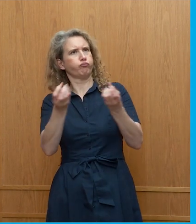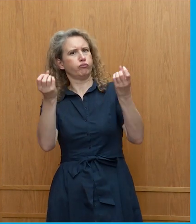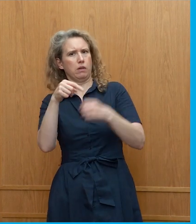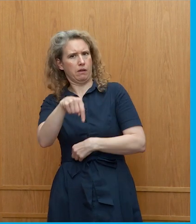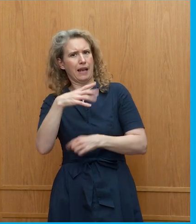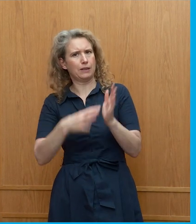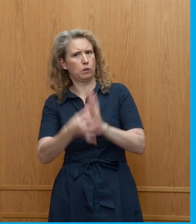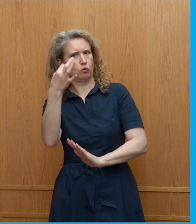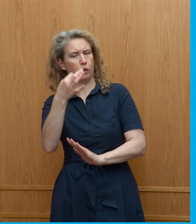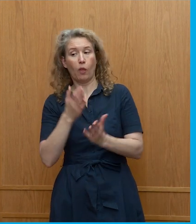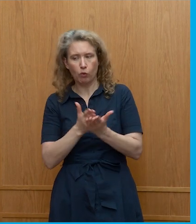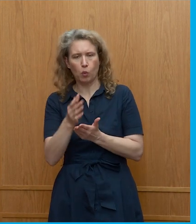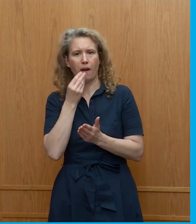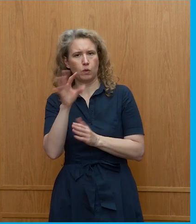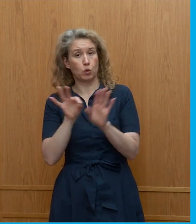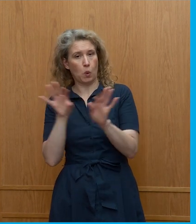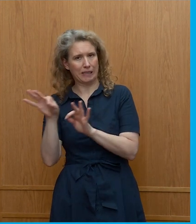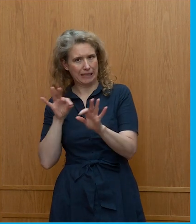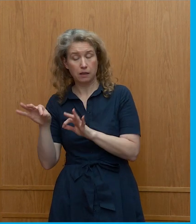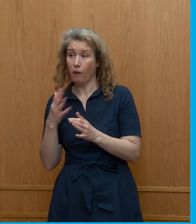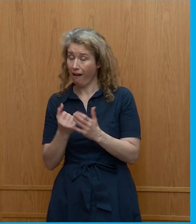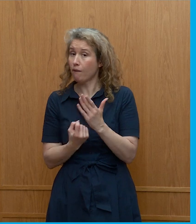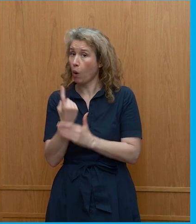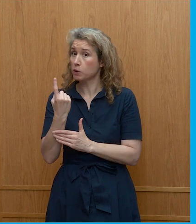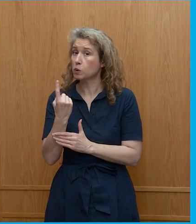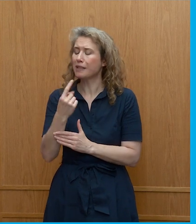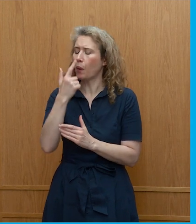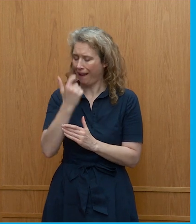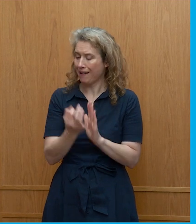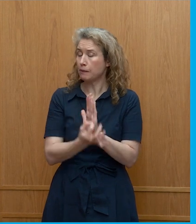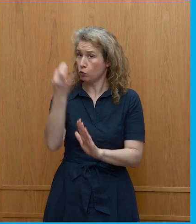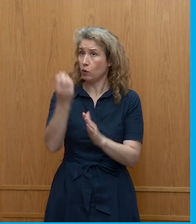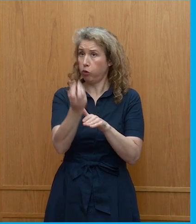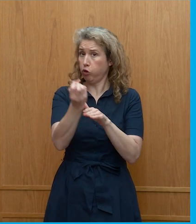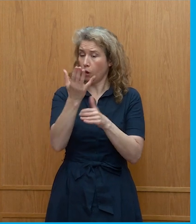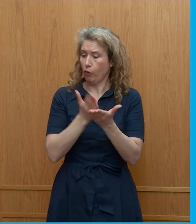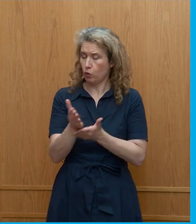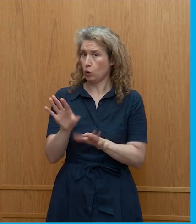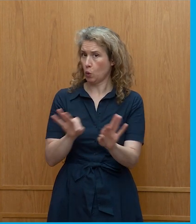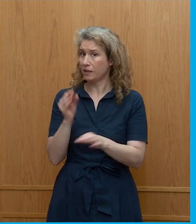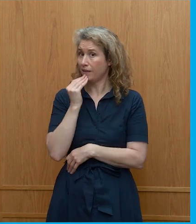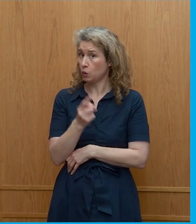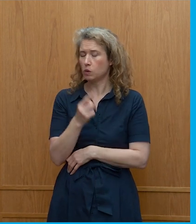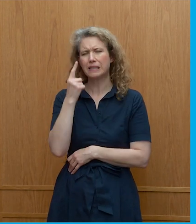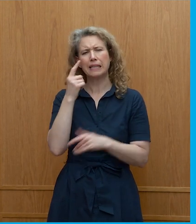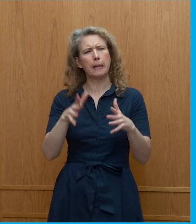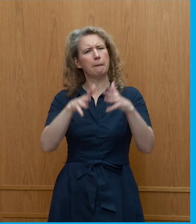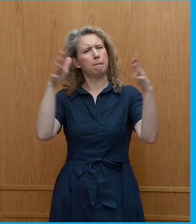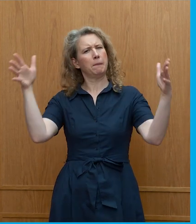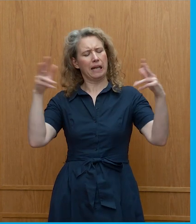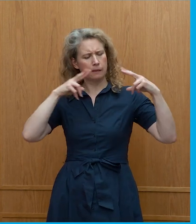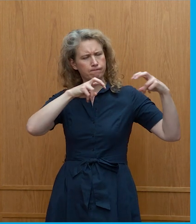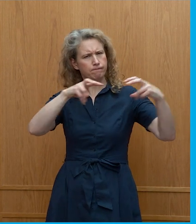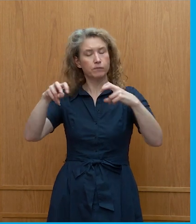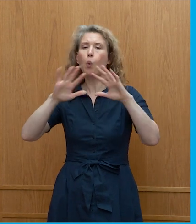by our food choices. And there are actually very clear opportunities to do this. Like if you look at the big models that have been prepared